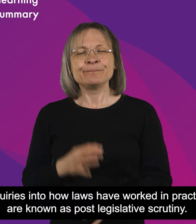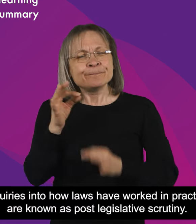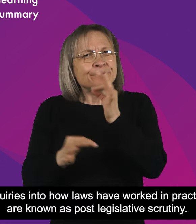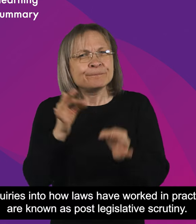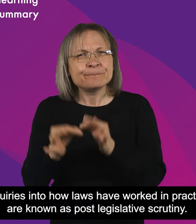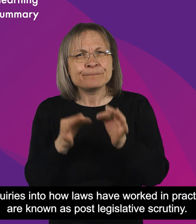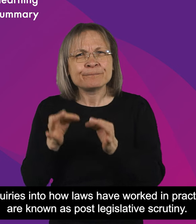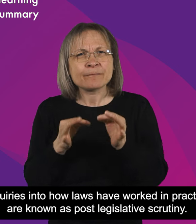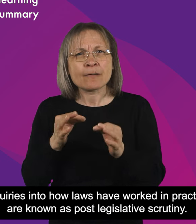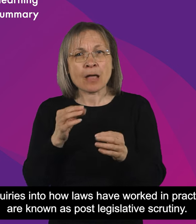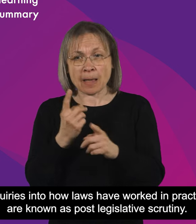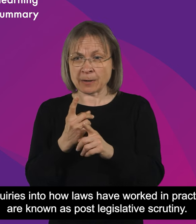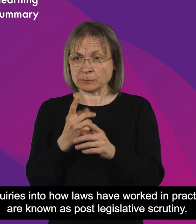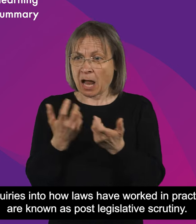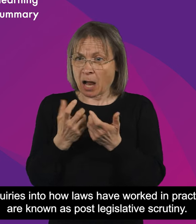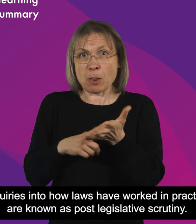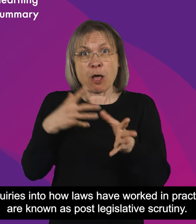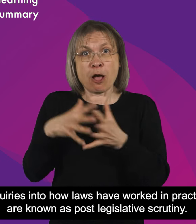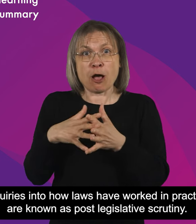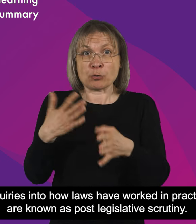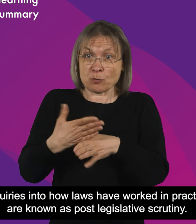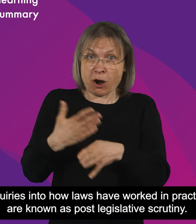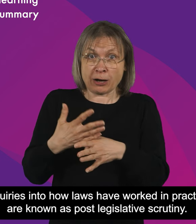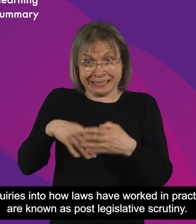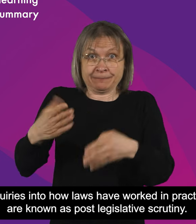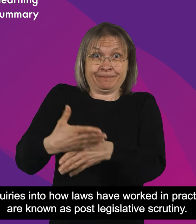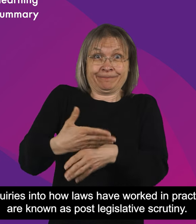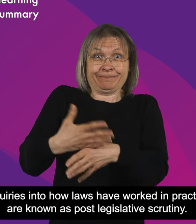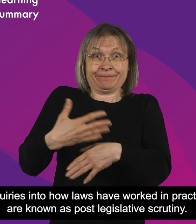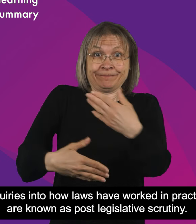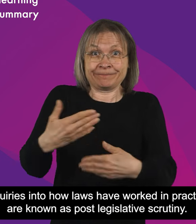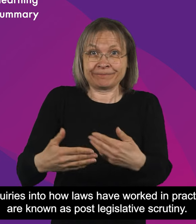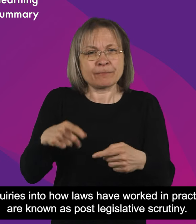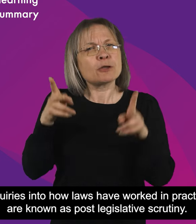Inquiries into how laws have worked in practice are known as Post-Legislative Scrutiny.